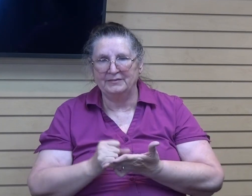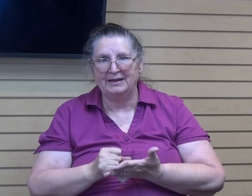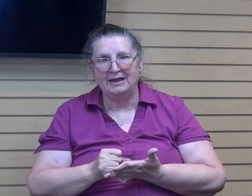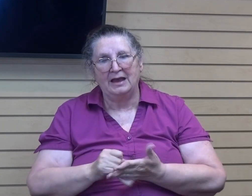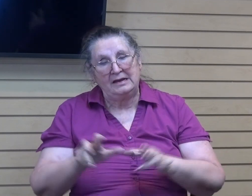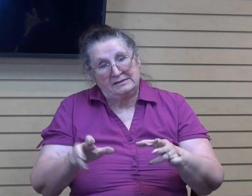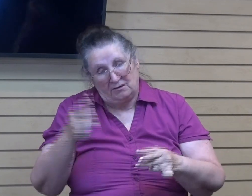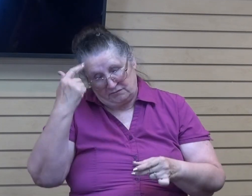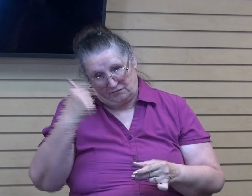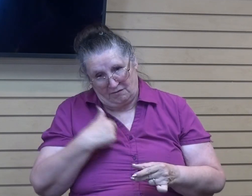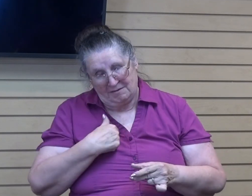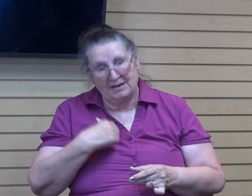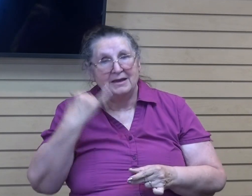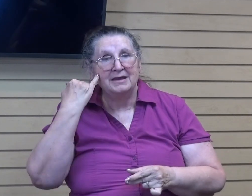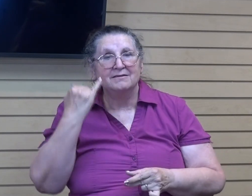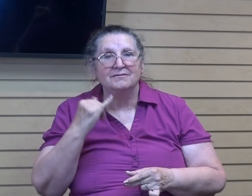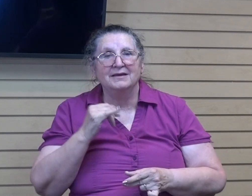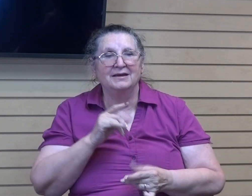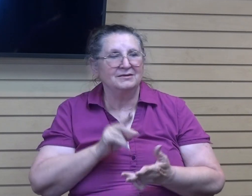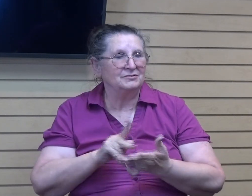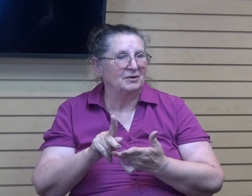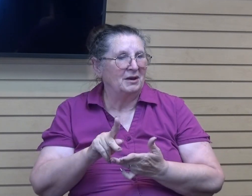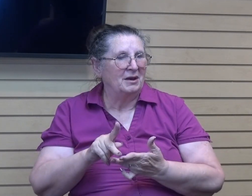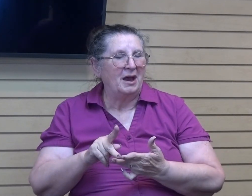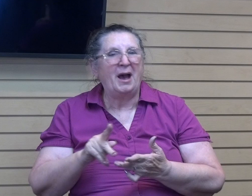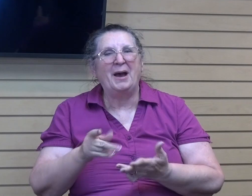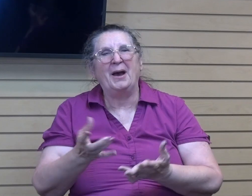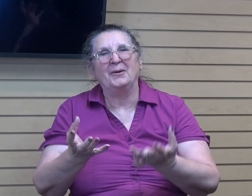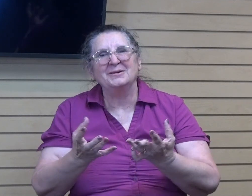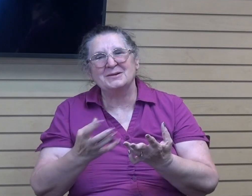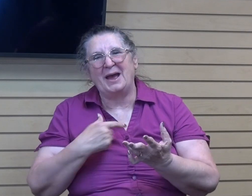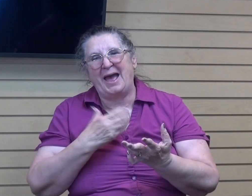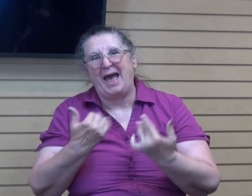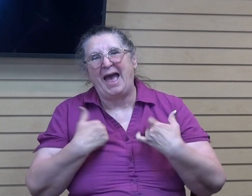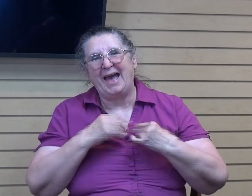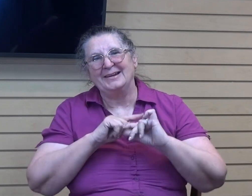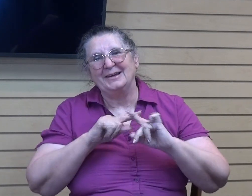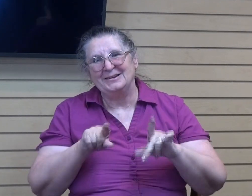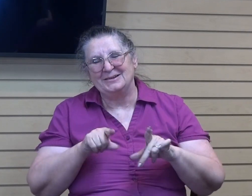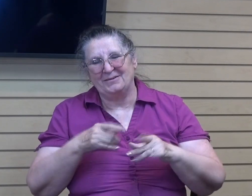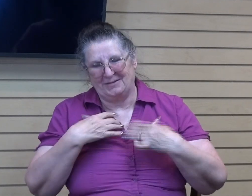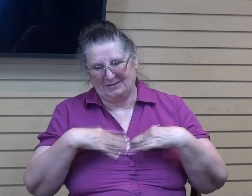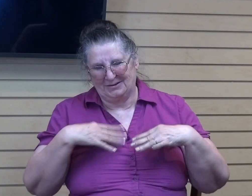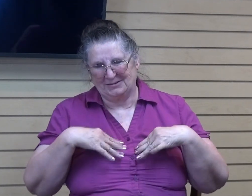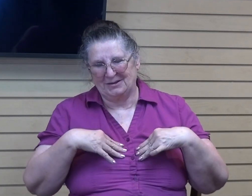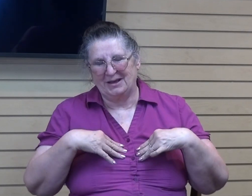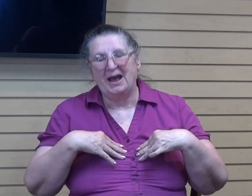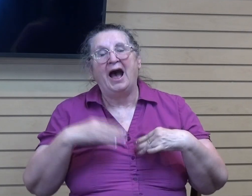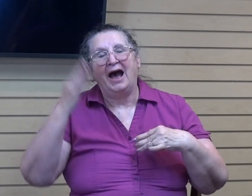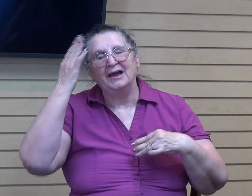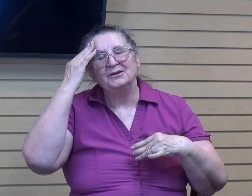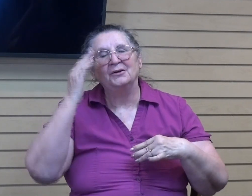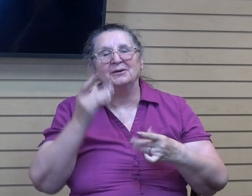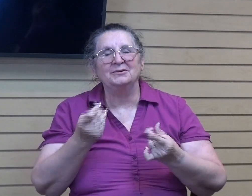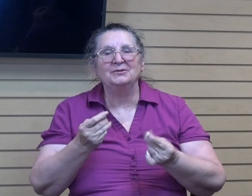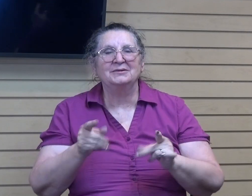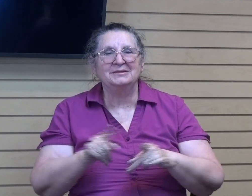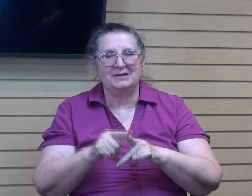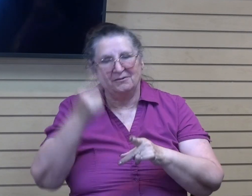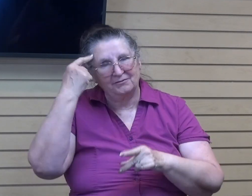part. If that's true, I wish I would have gotten different clothes. I believe he'll do the same for you and for me. I know